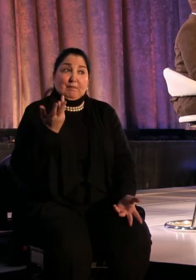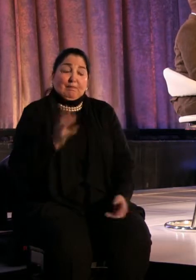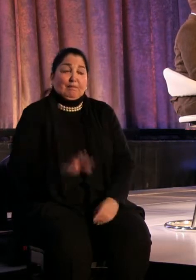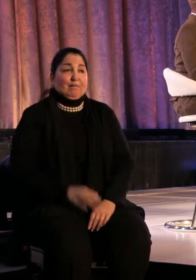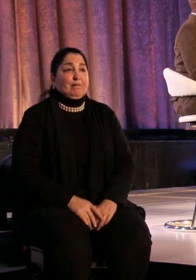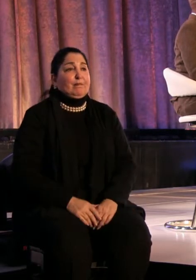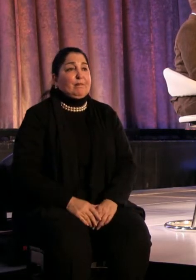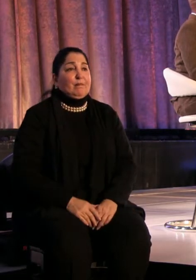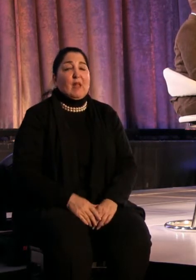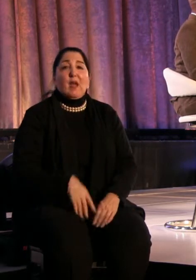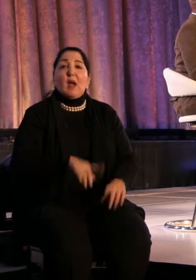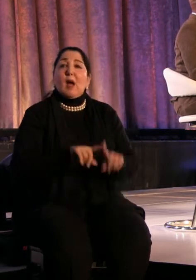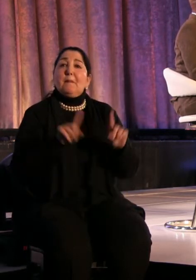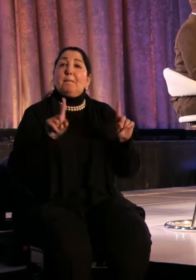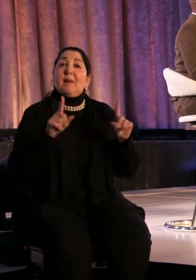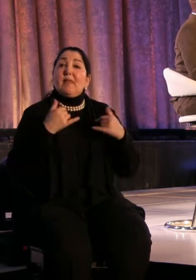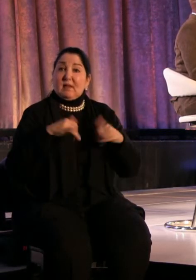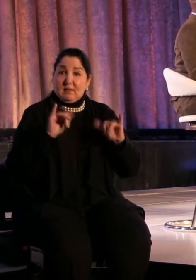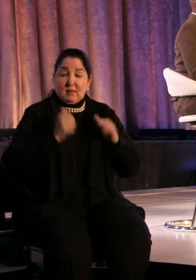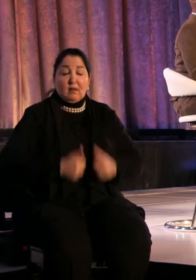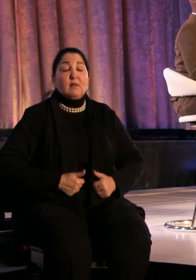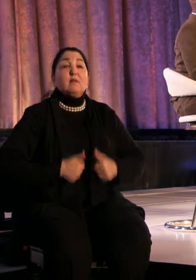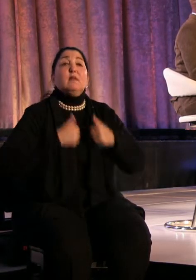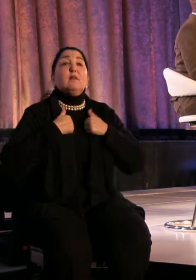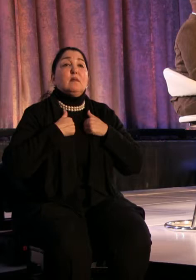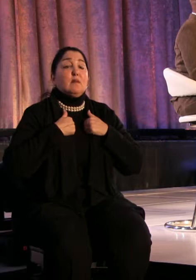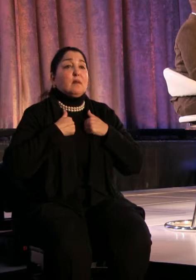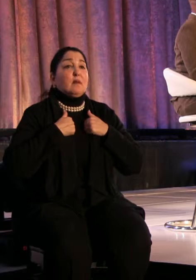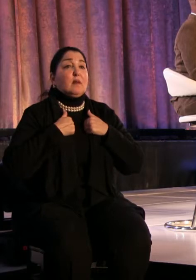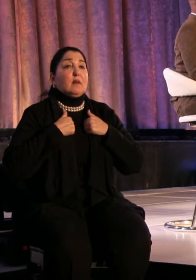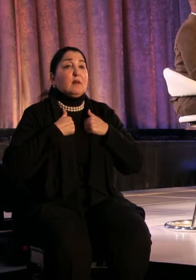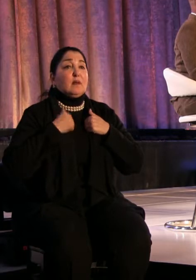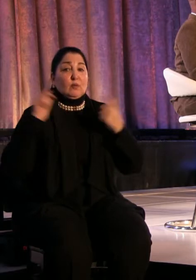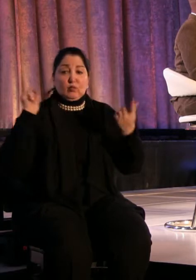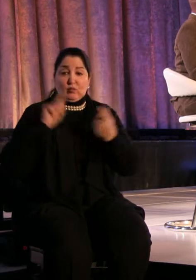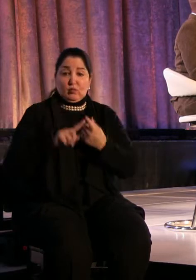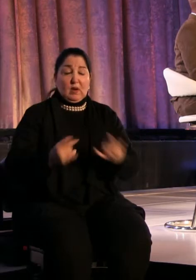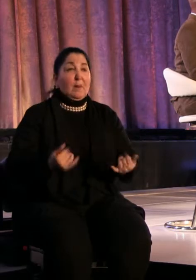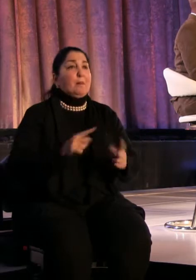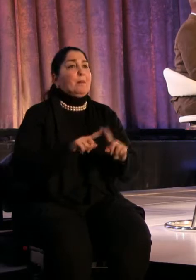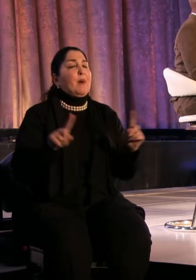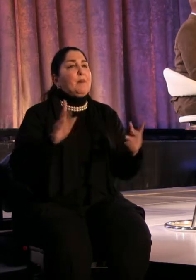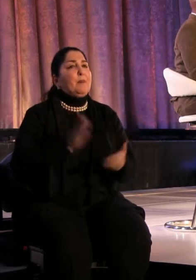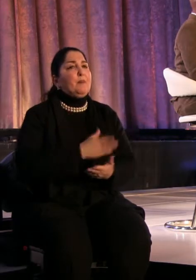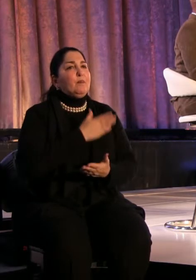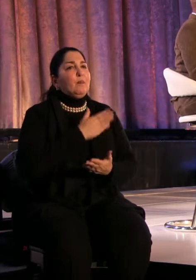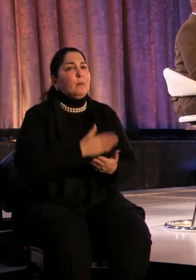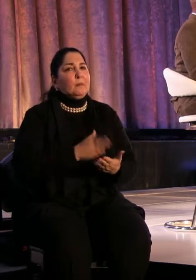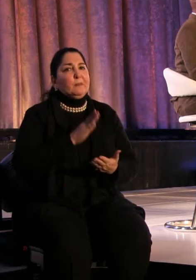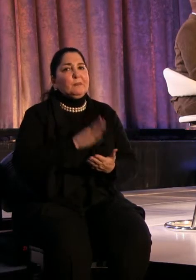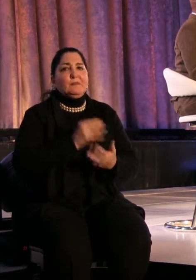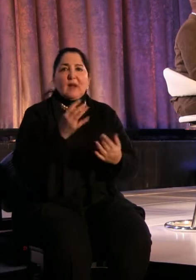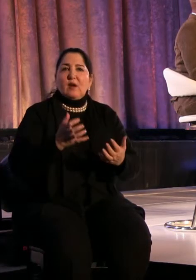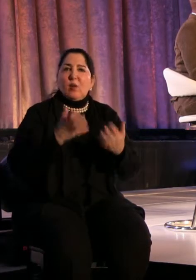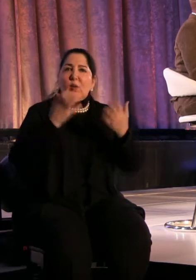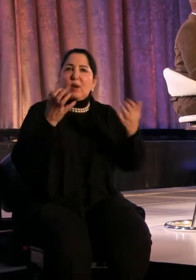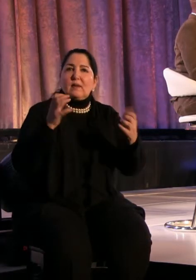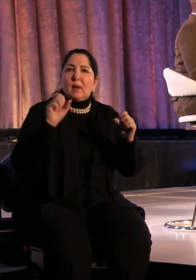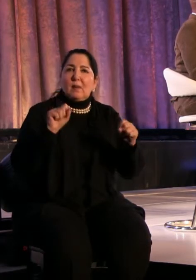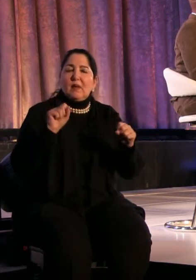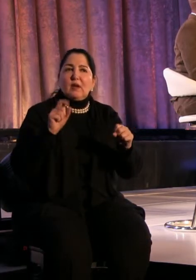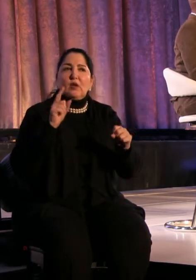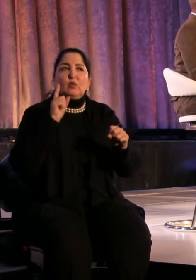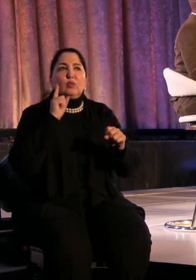And, but they're, they still exist and they're, but music and, audience's ability to